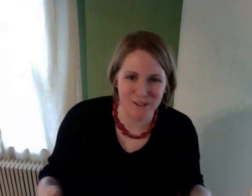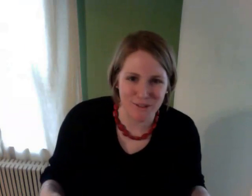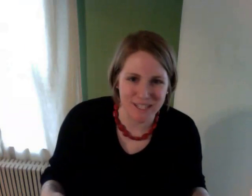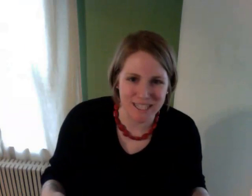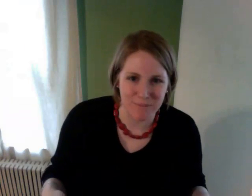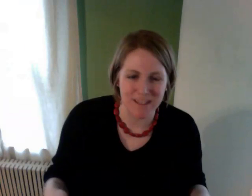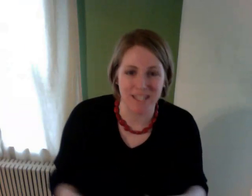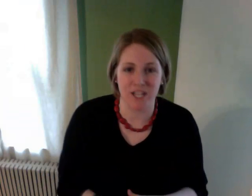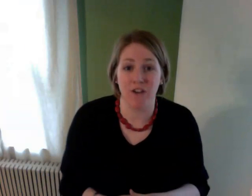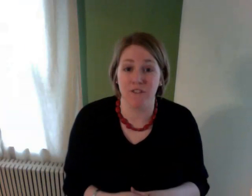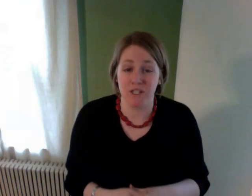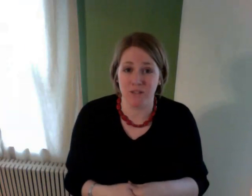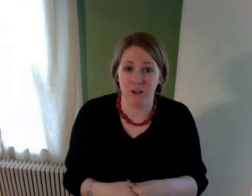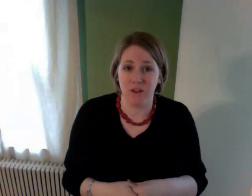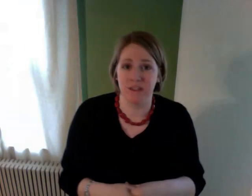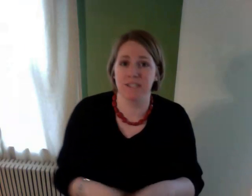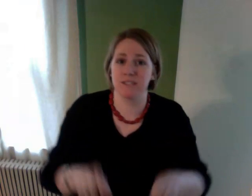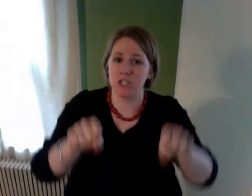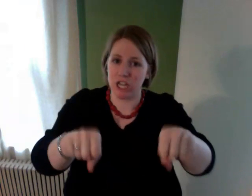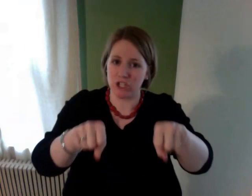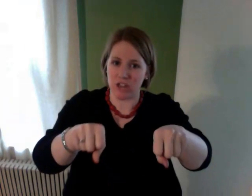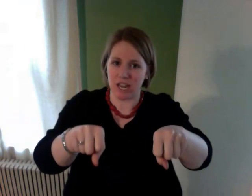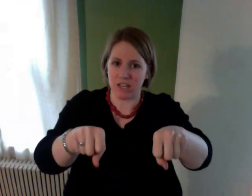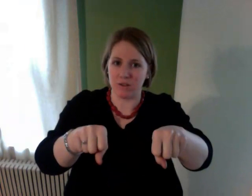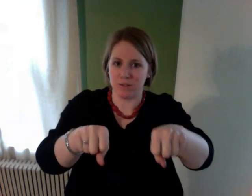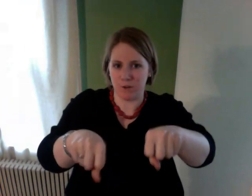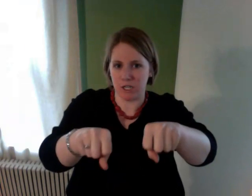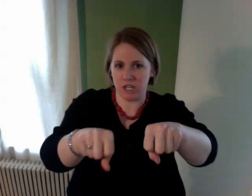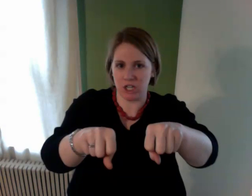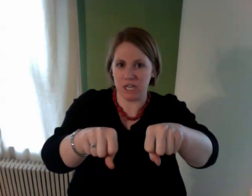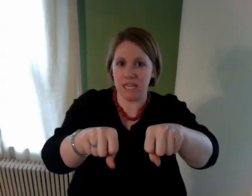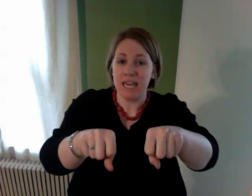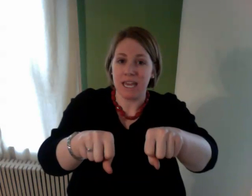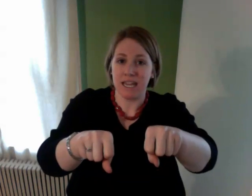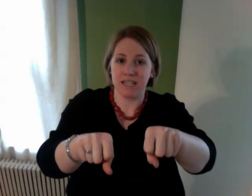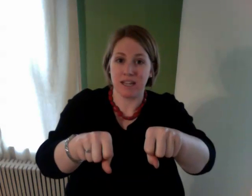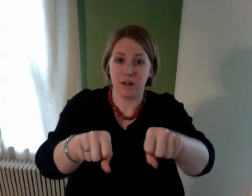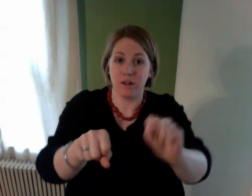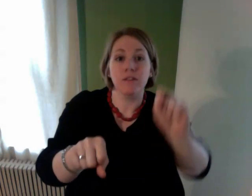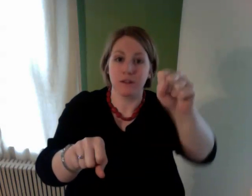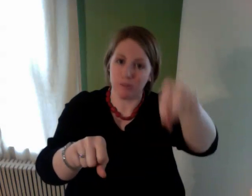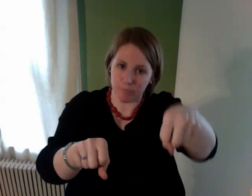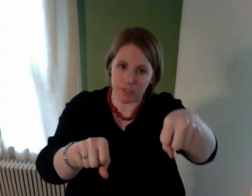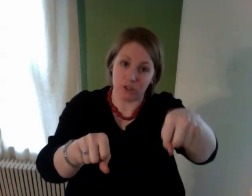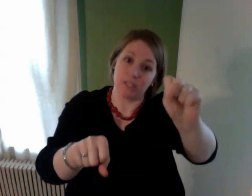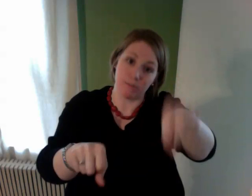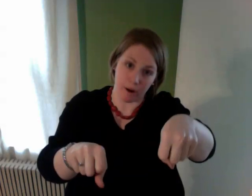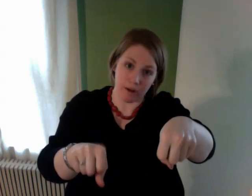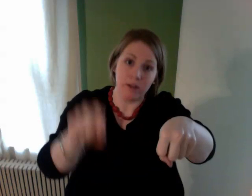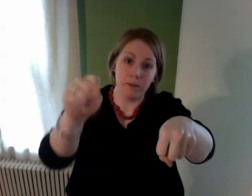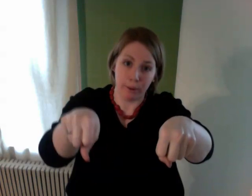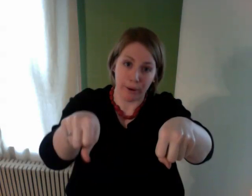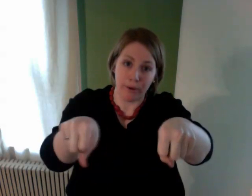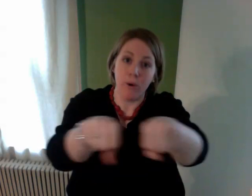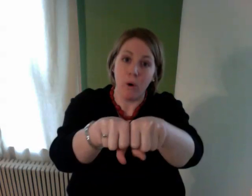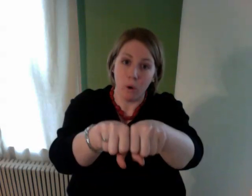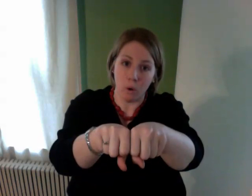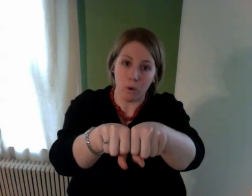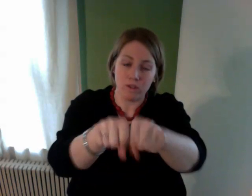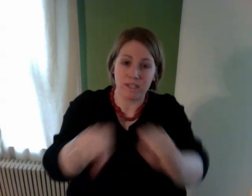through the steps of that song first of all this is the gesture that I use for addition is I call you know the addition is the part part whole so I say